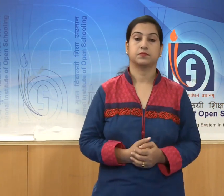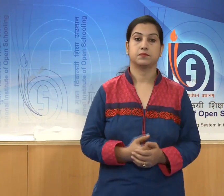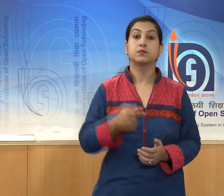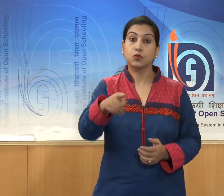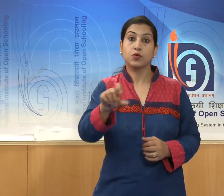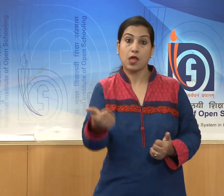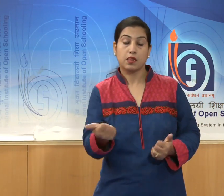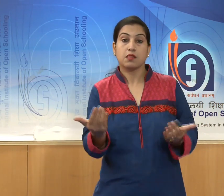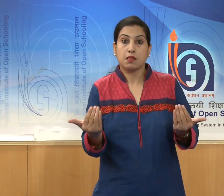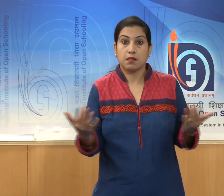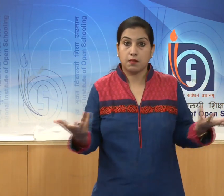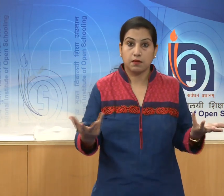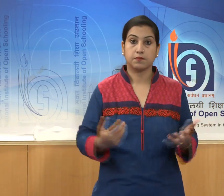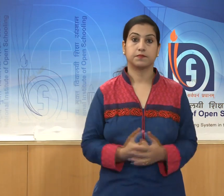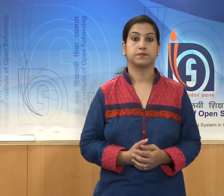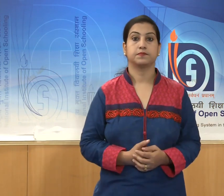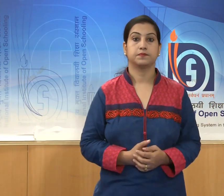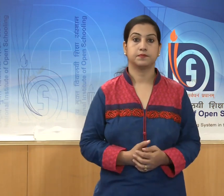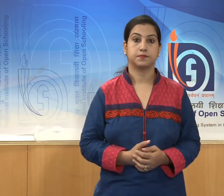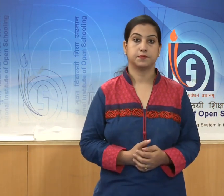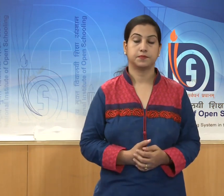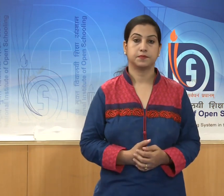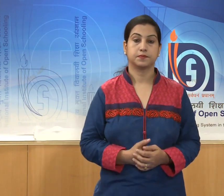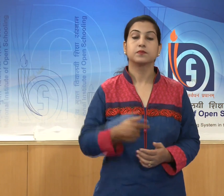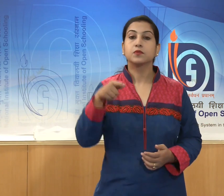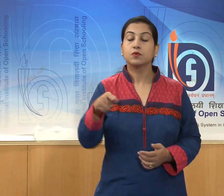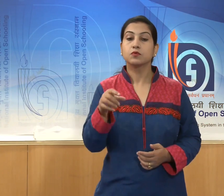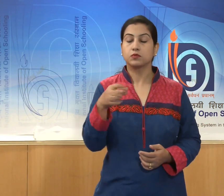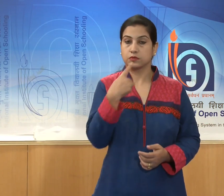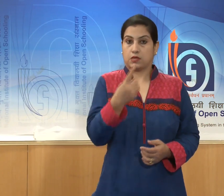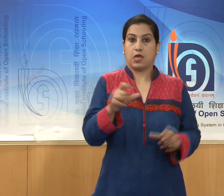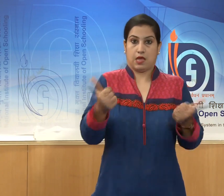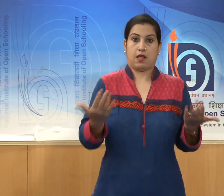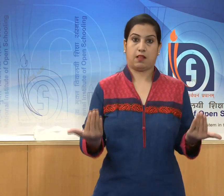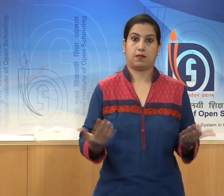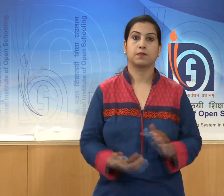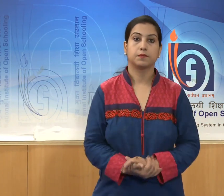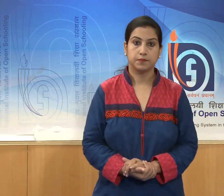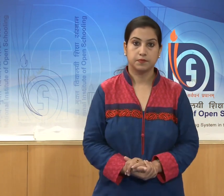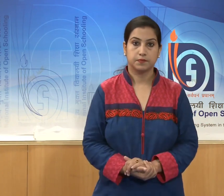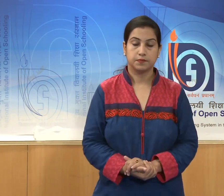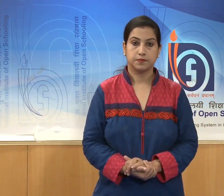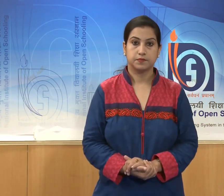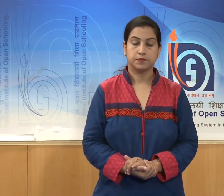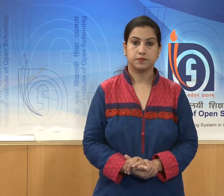able to state the names of